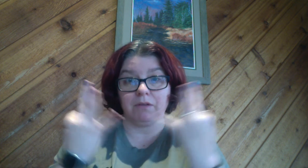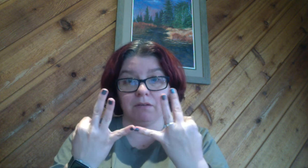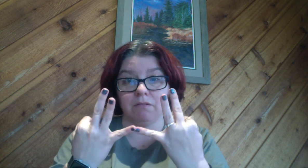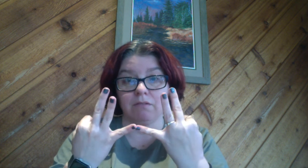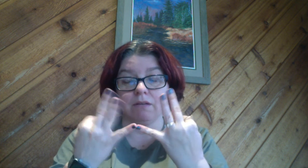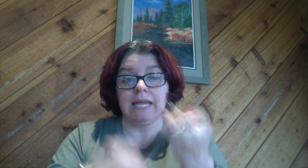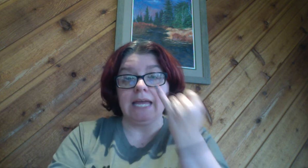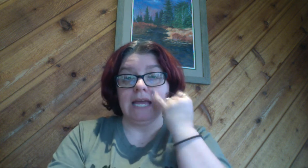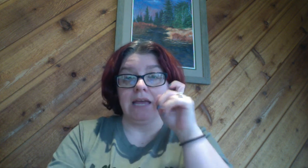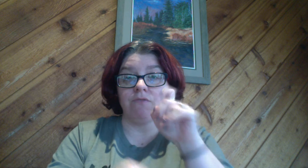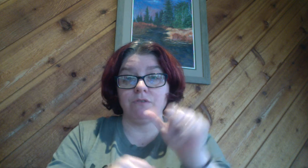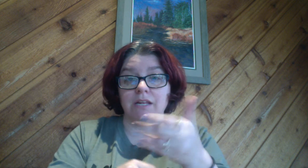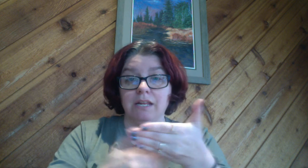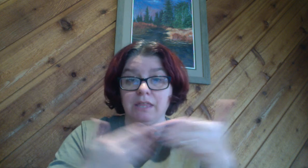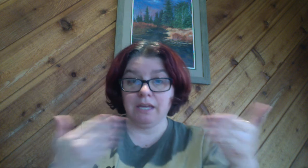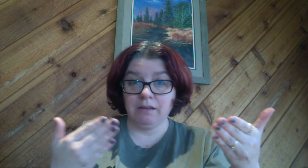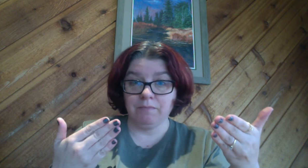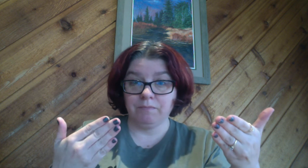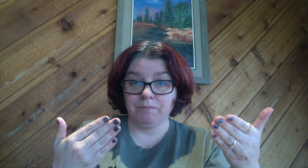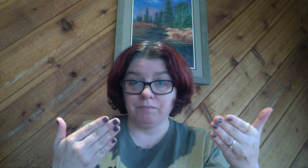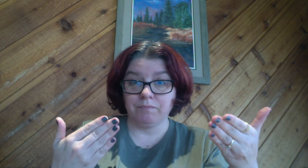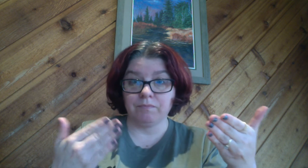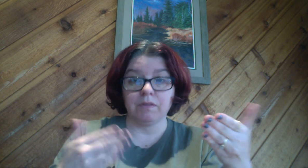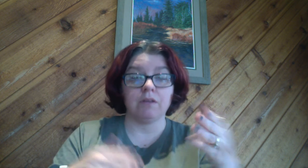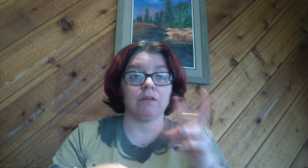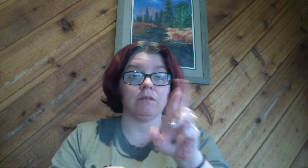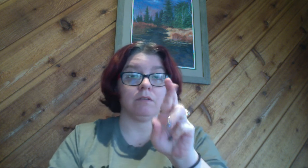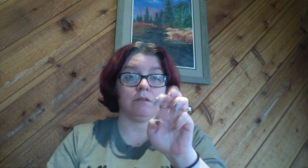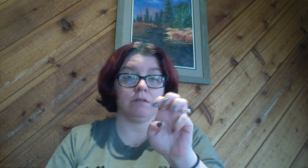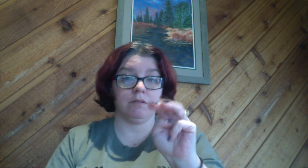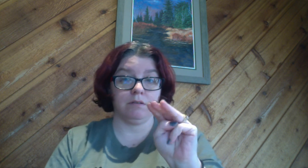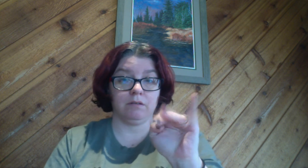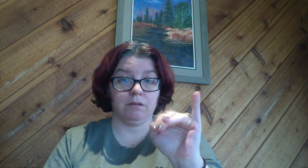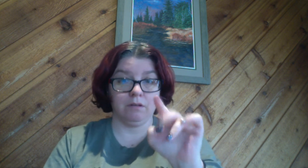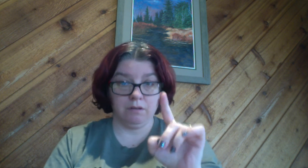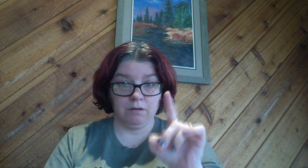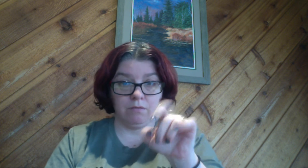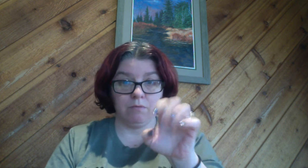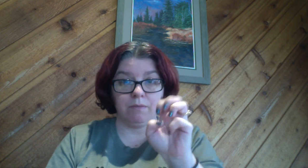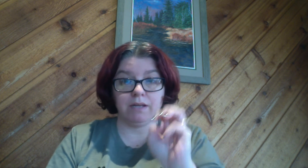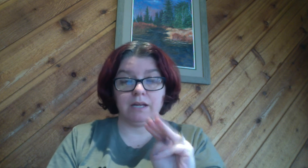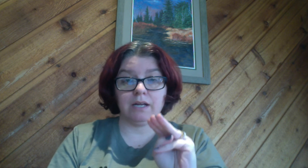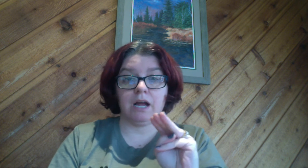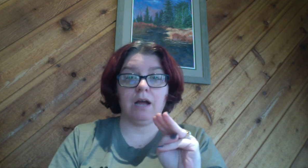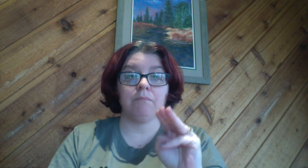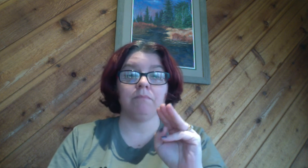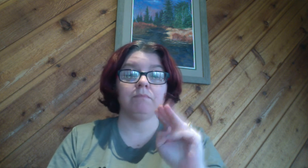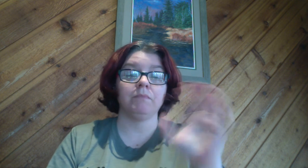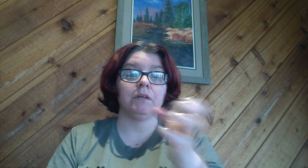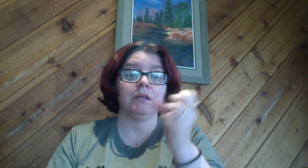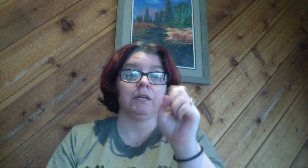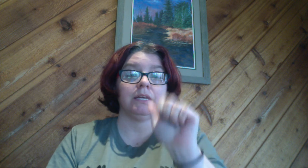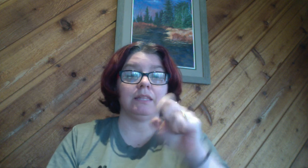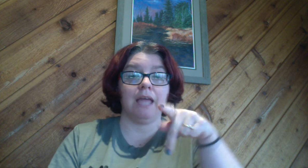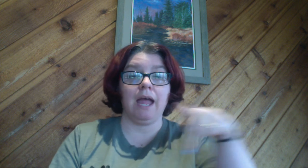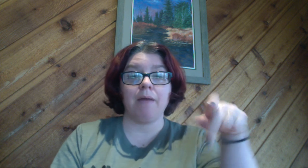if you need anything remind.com get the app